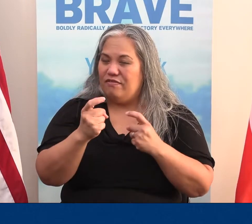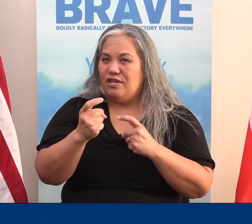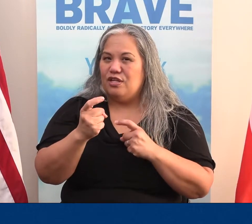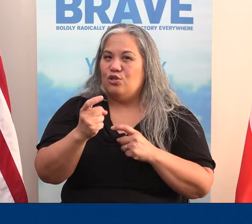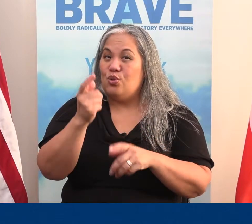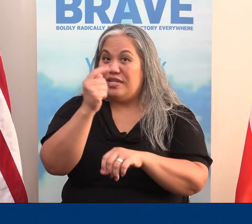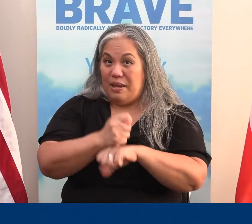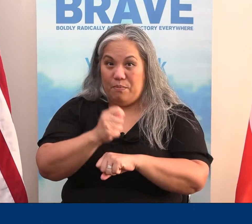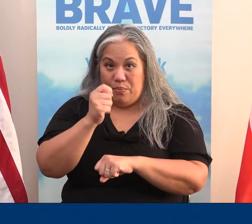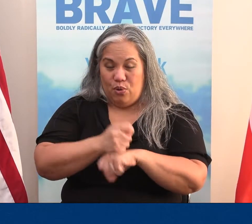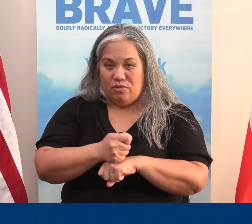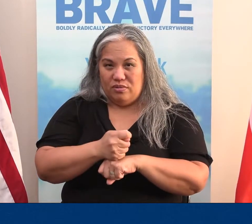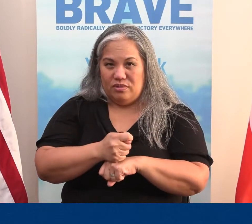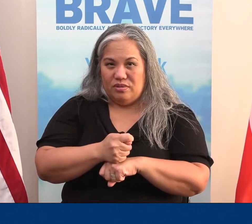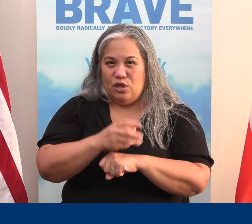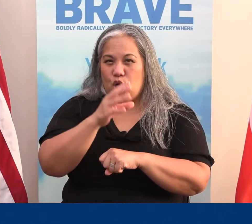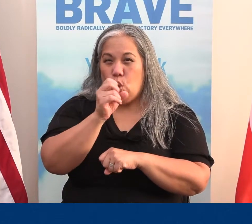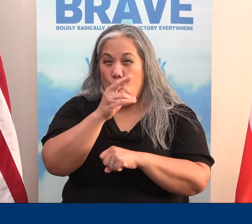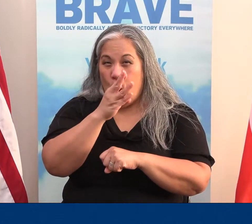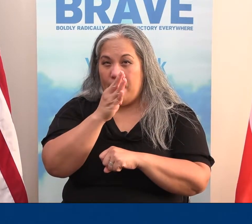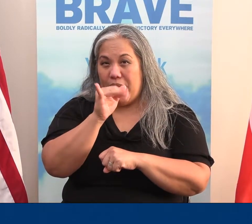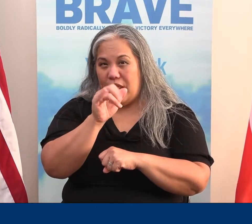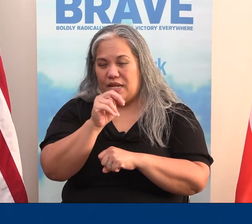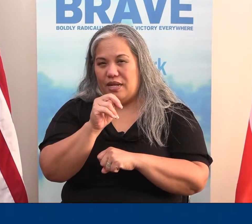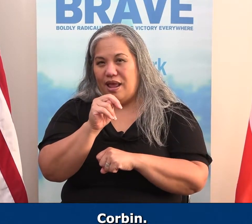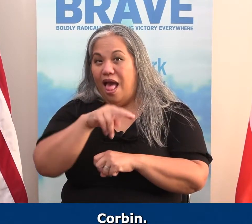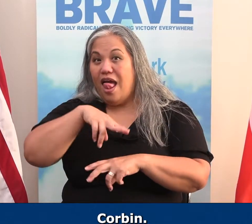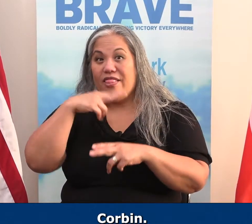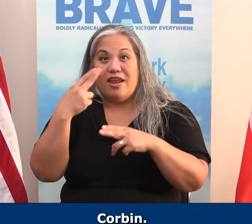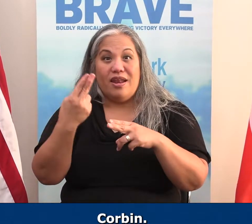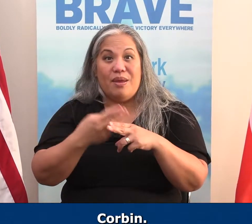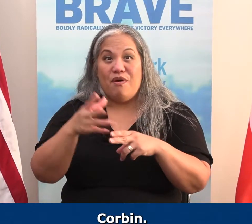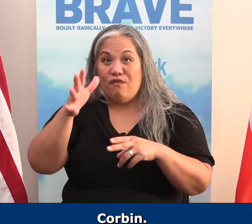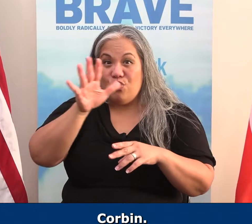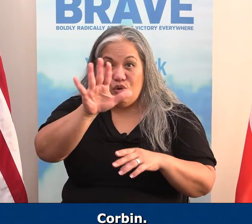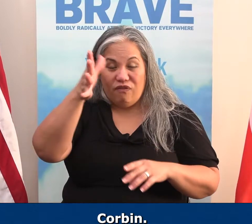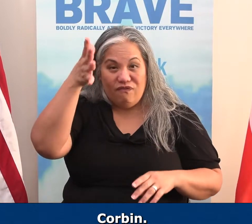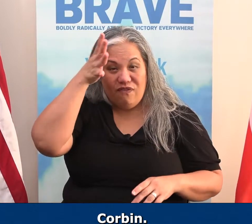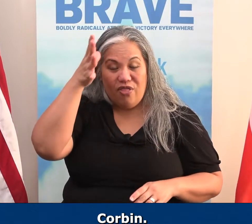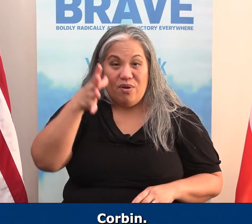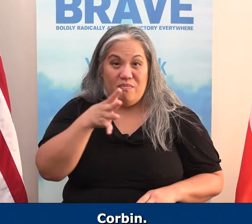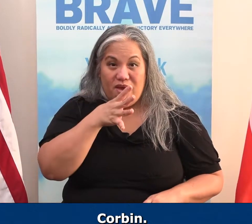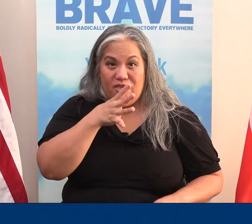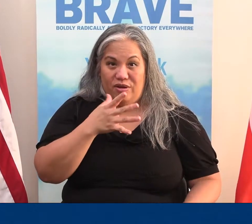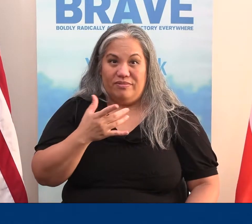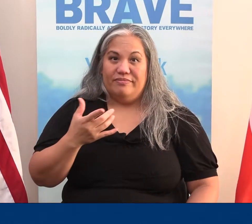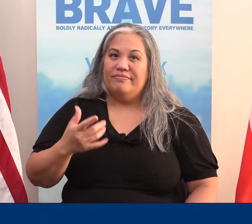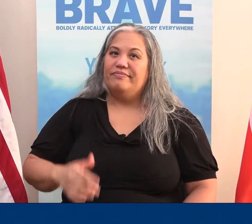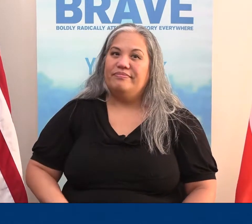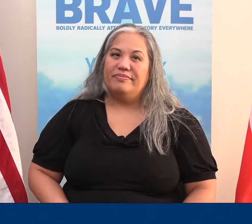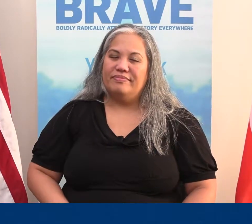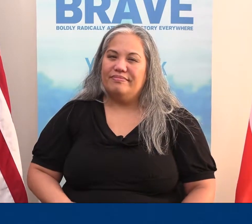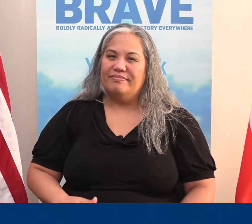-time gift to the temple, Corbin, in the name of your father and your mother.